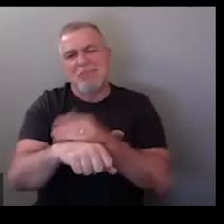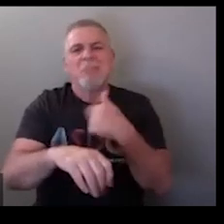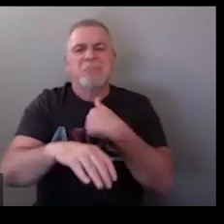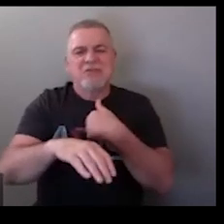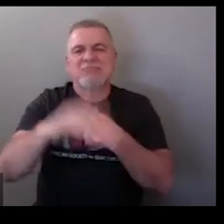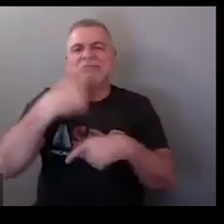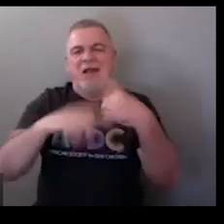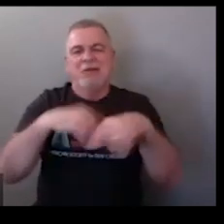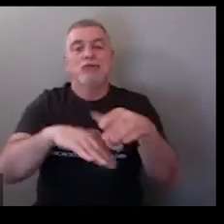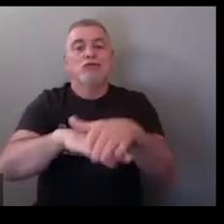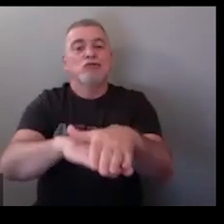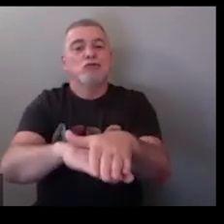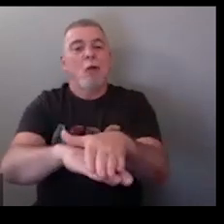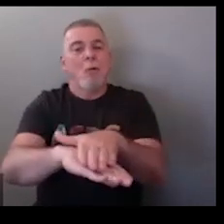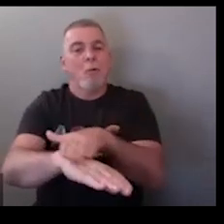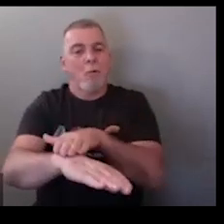doesn't really matter